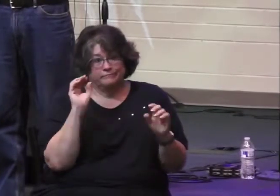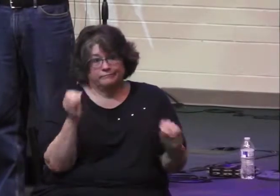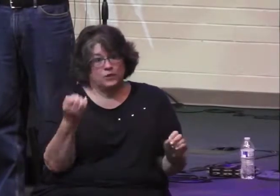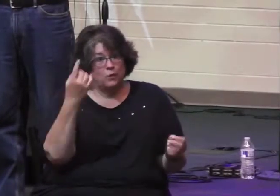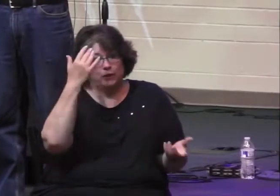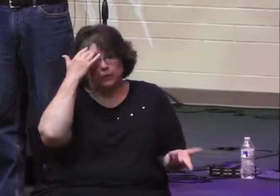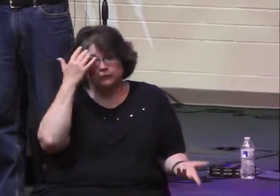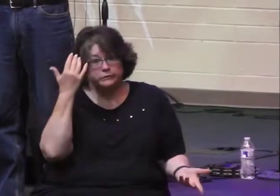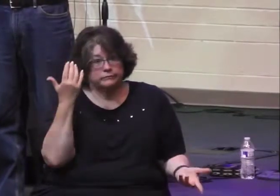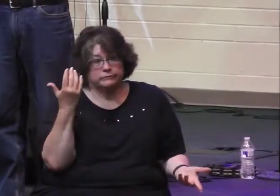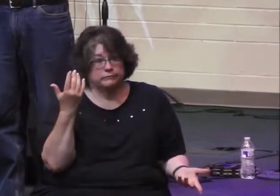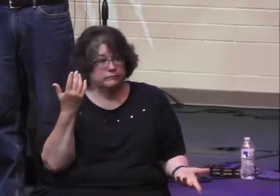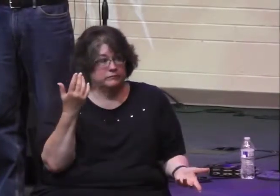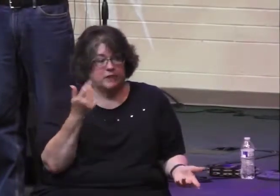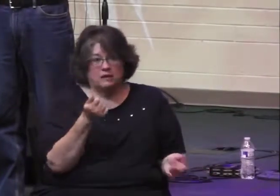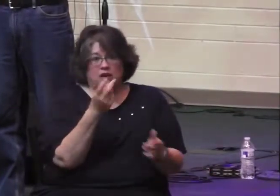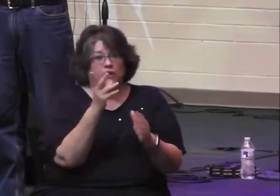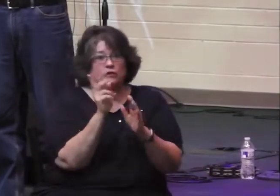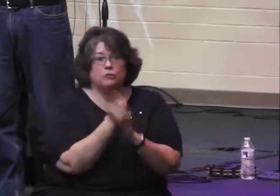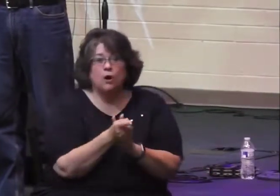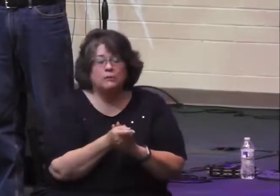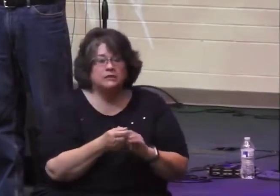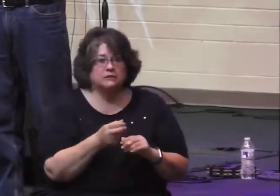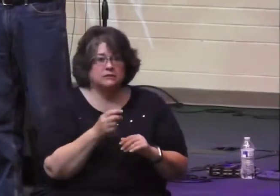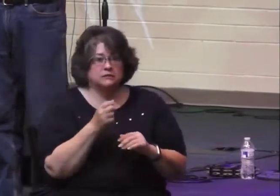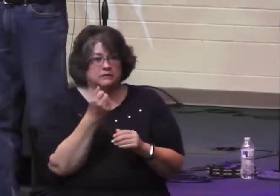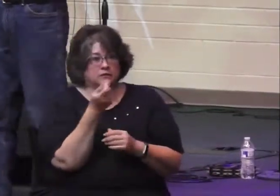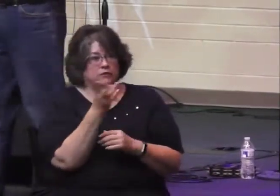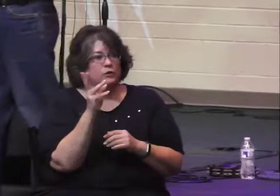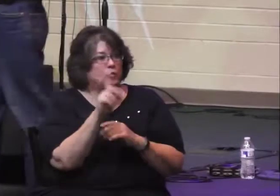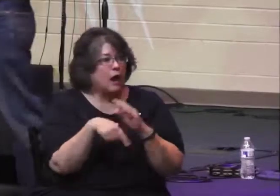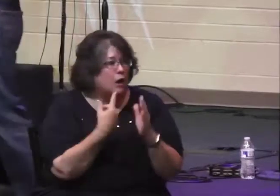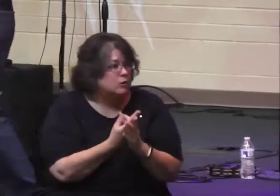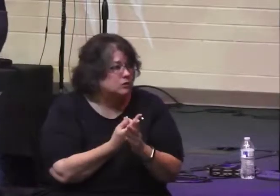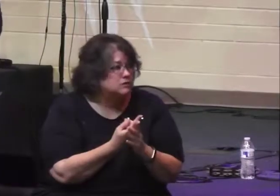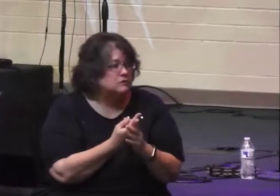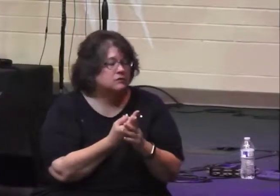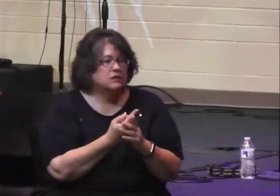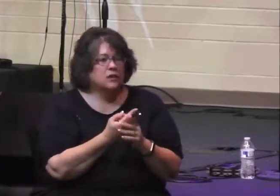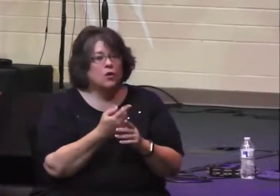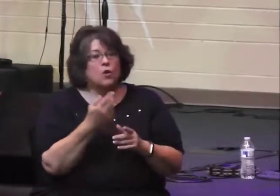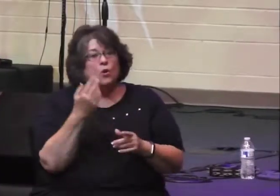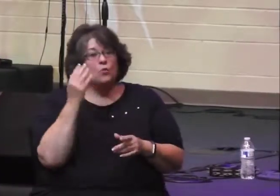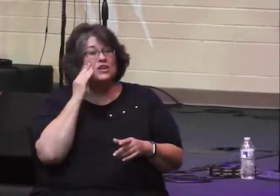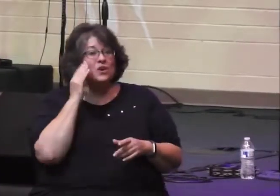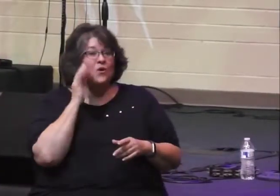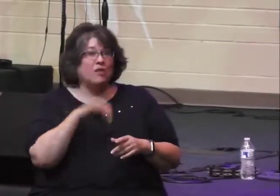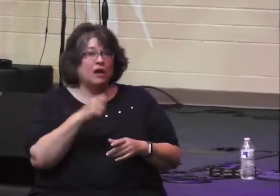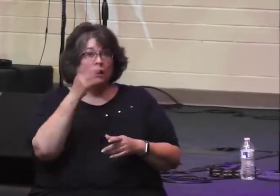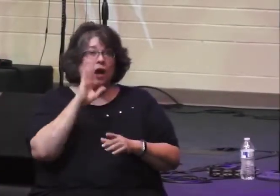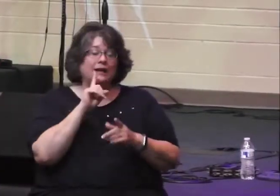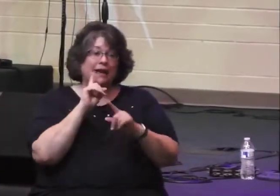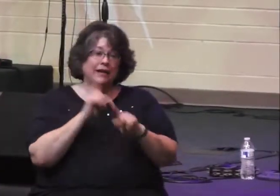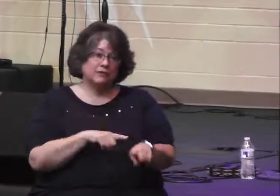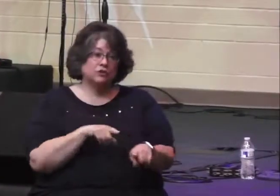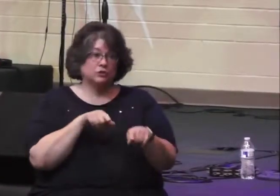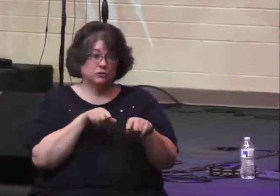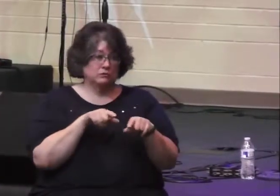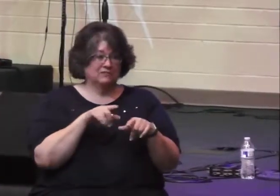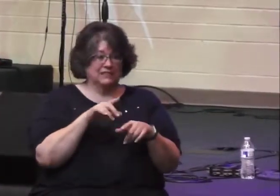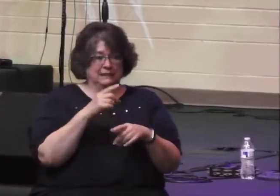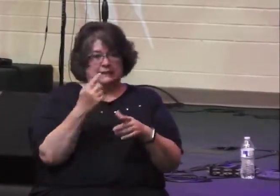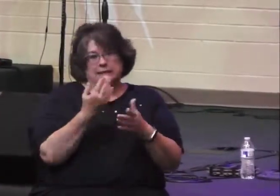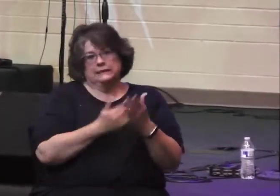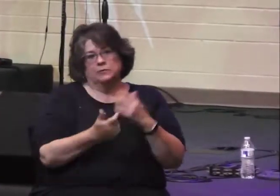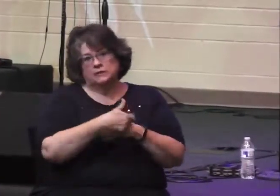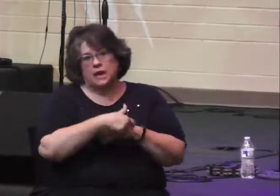waited there in the presence of the Lord? No one knows. It doesn't tell us whether it was moments, whether it was hours. We know it happened within the day.